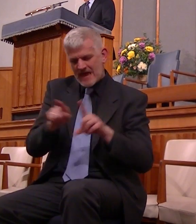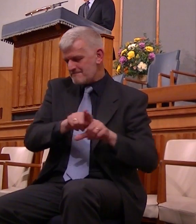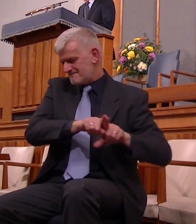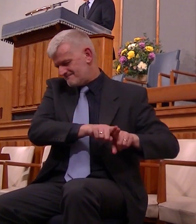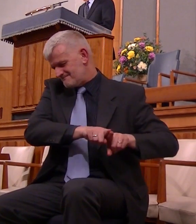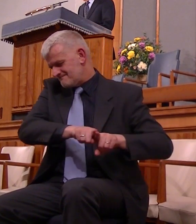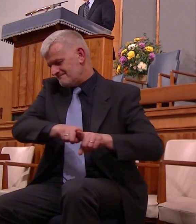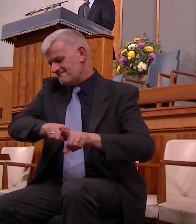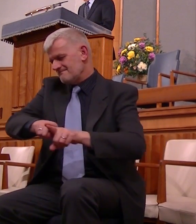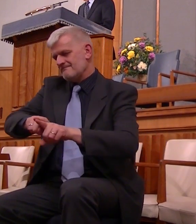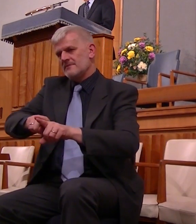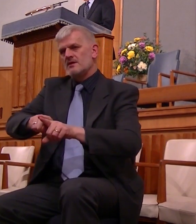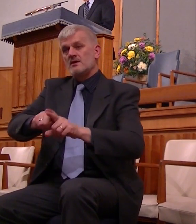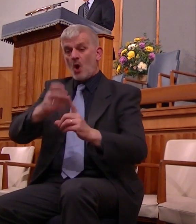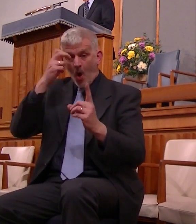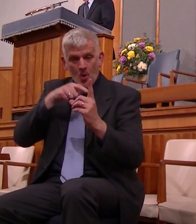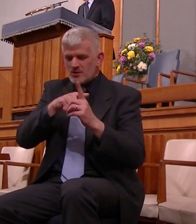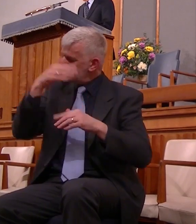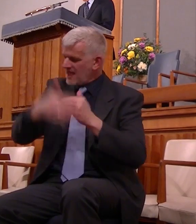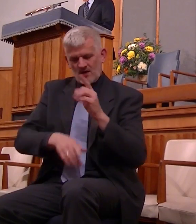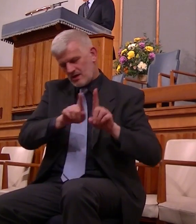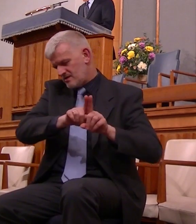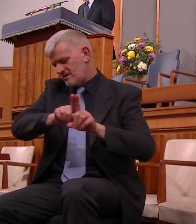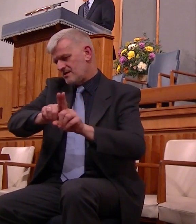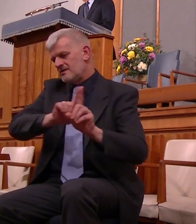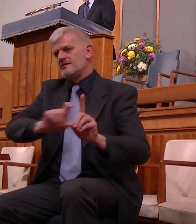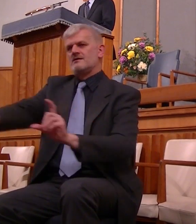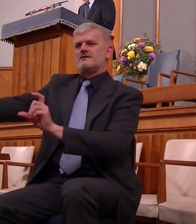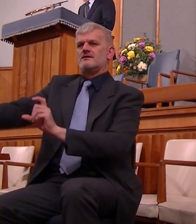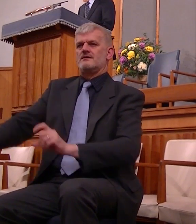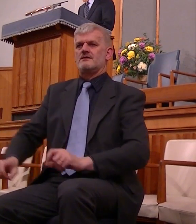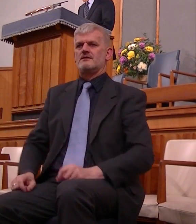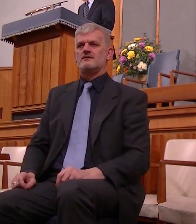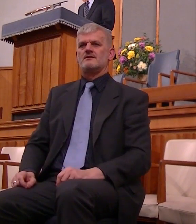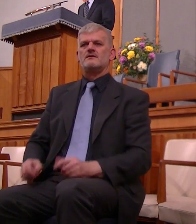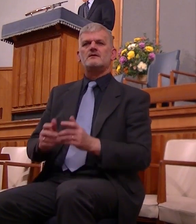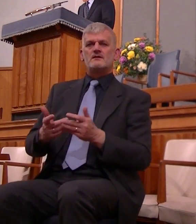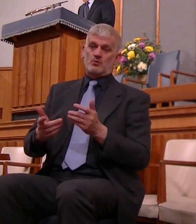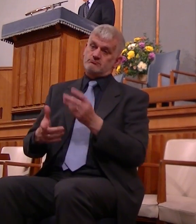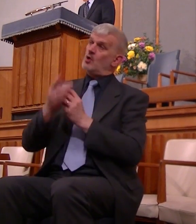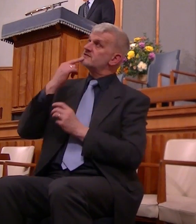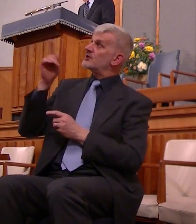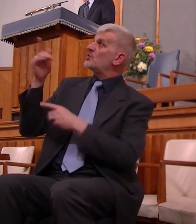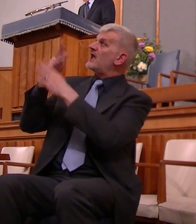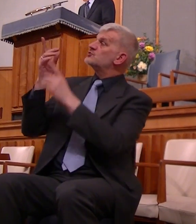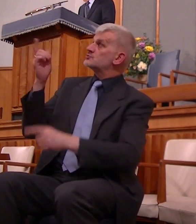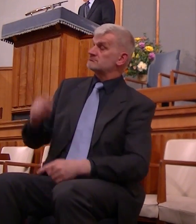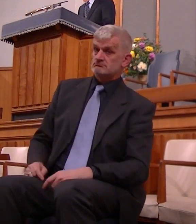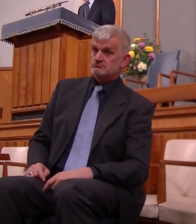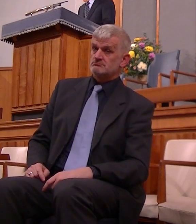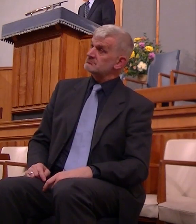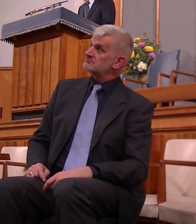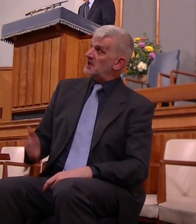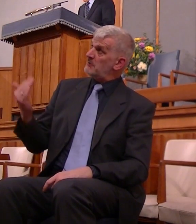and thy years shall not fail but to which of the angels said he at any time